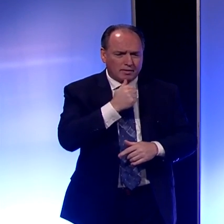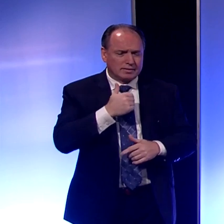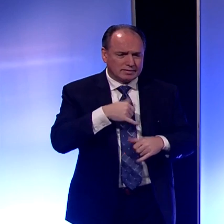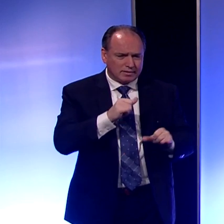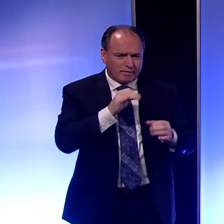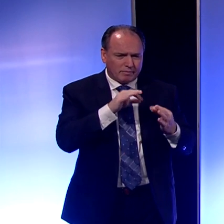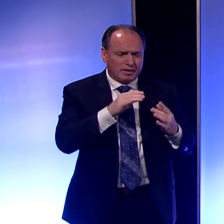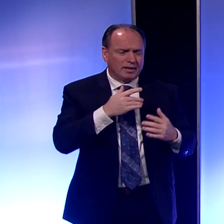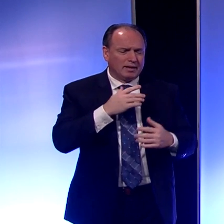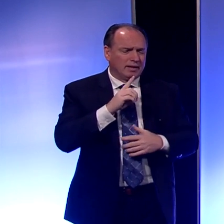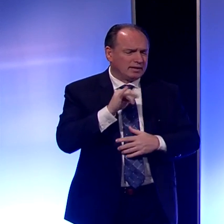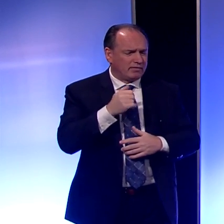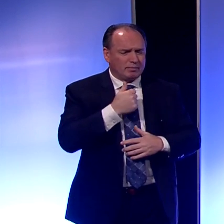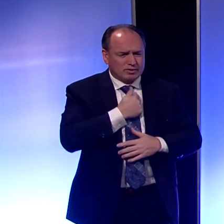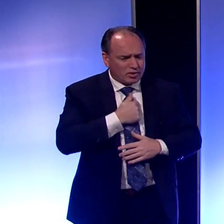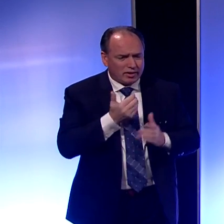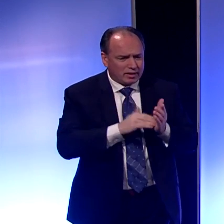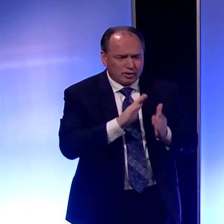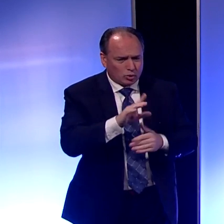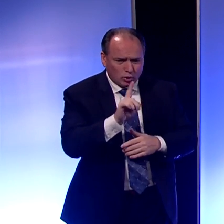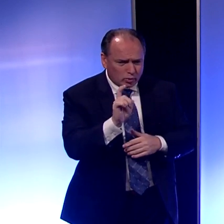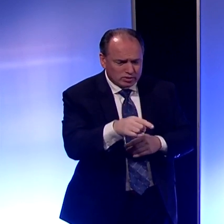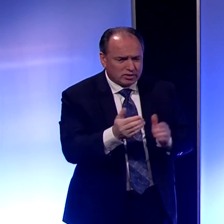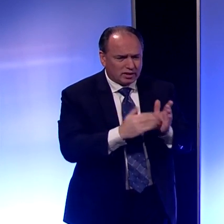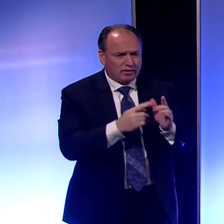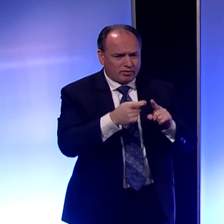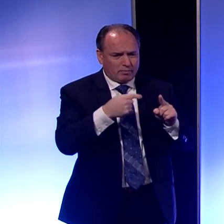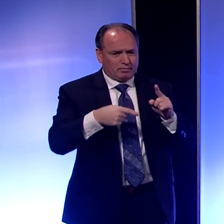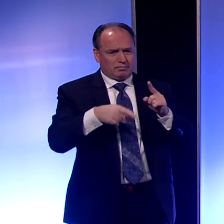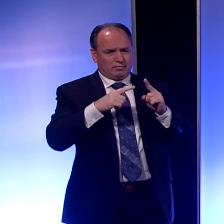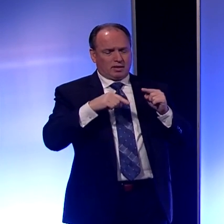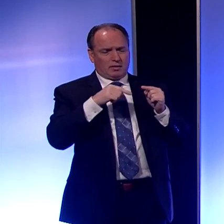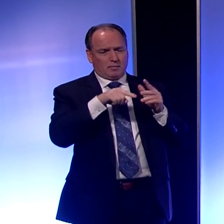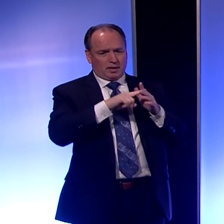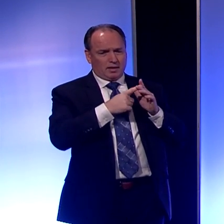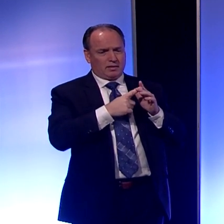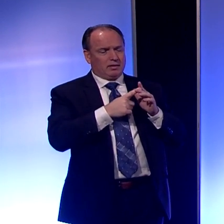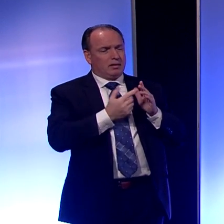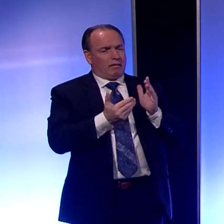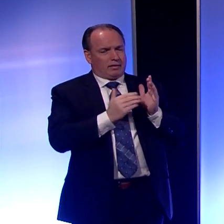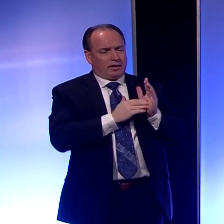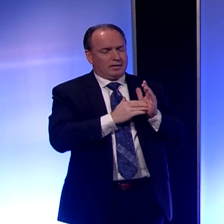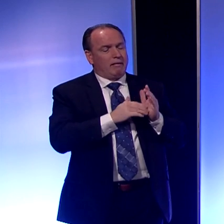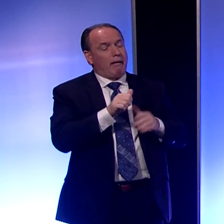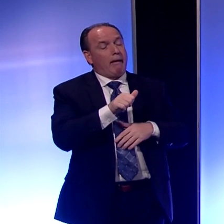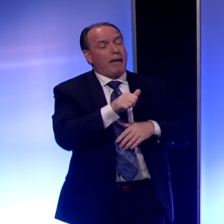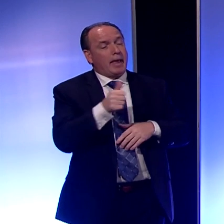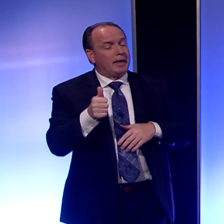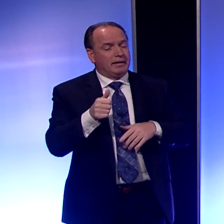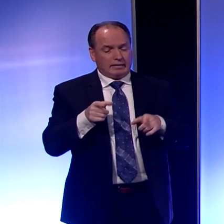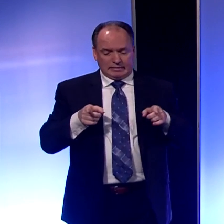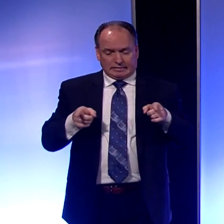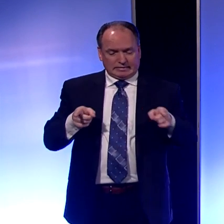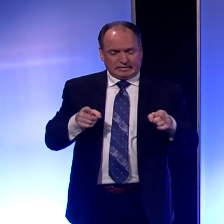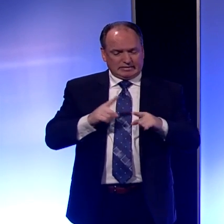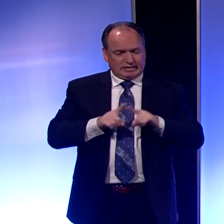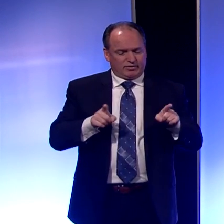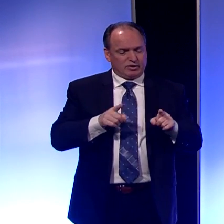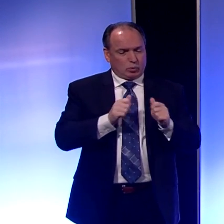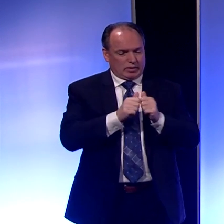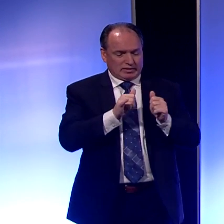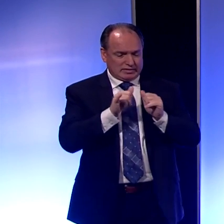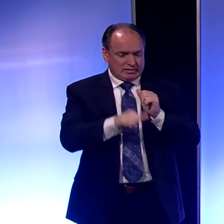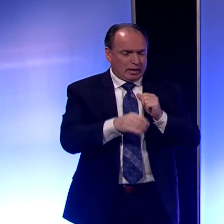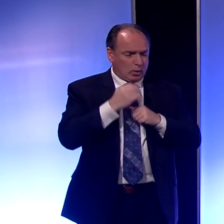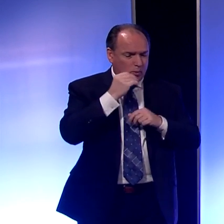Okay. David, I'm sorry. What was your question again from the beginning? It was just a repeat. Is there any differences with the stay at home